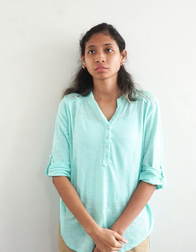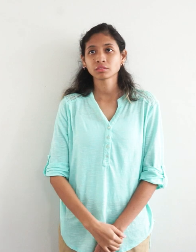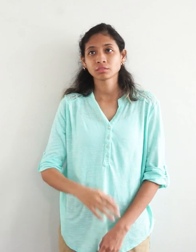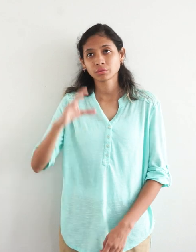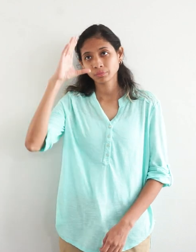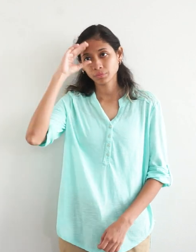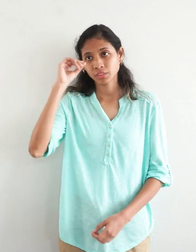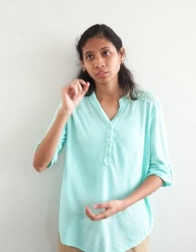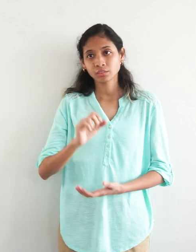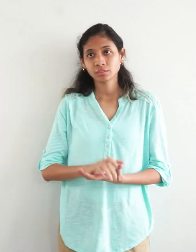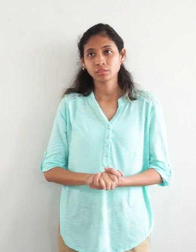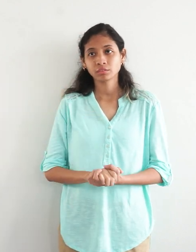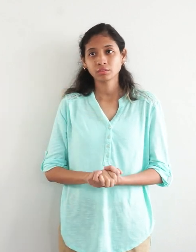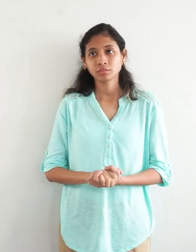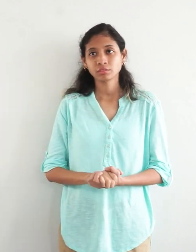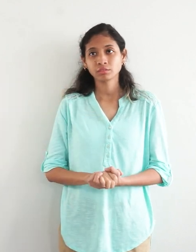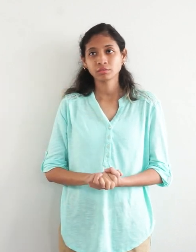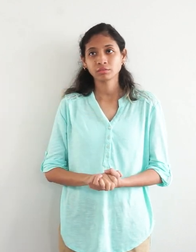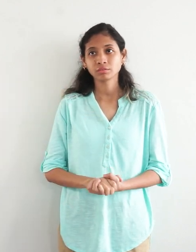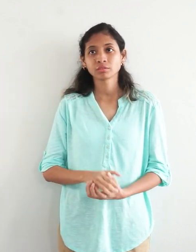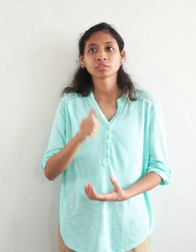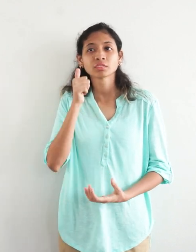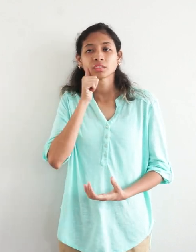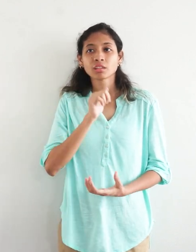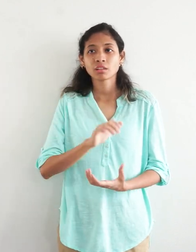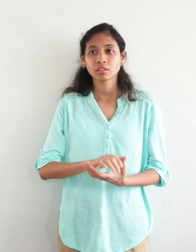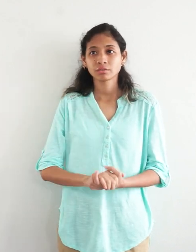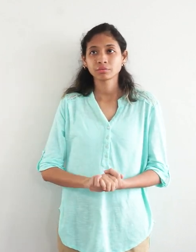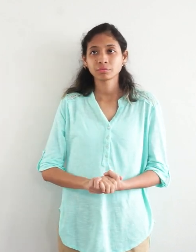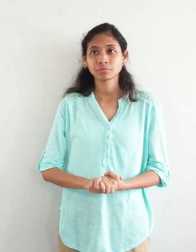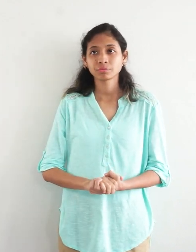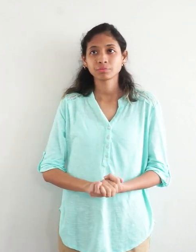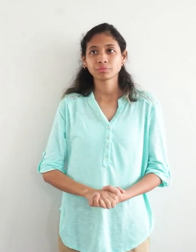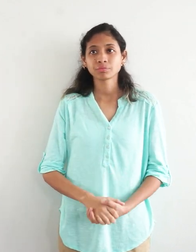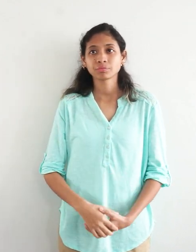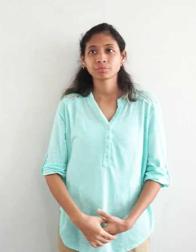wife, married,